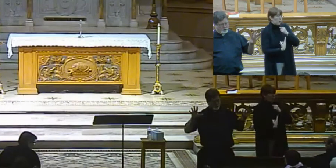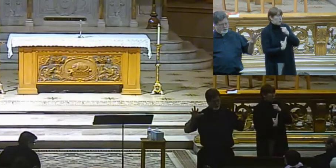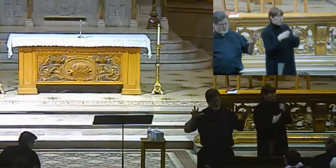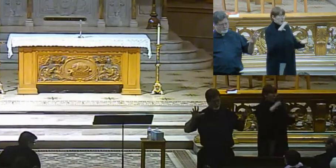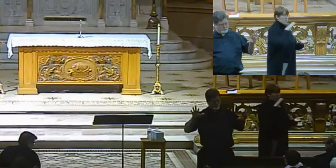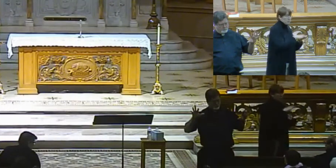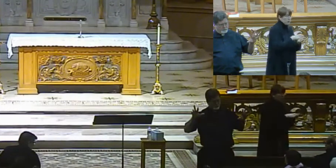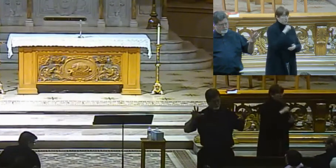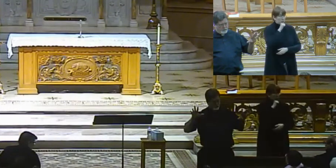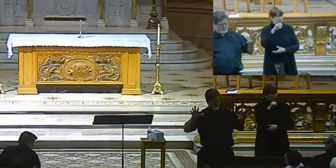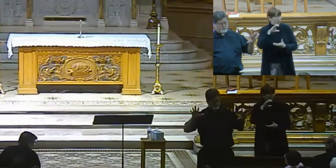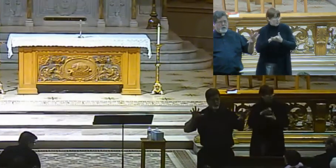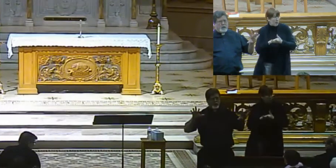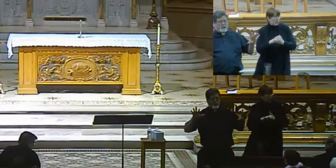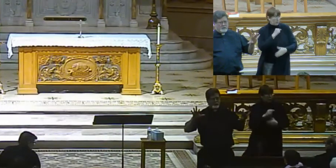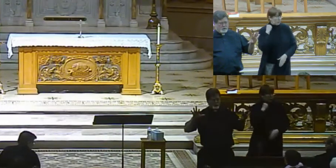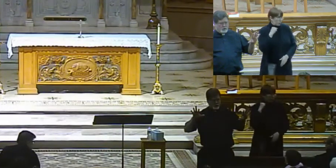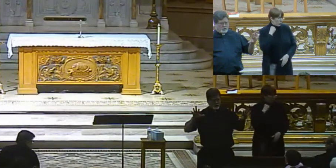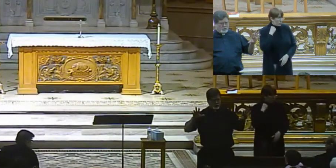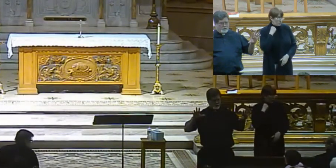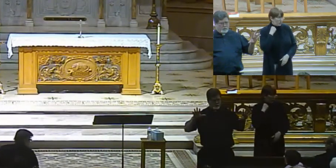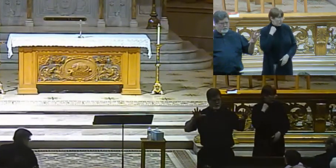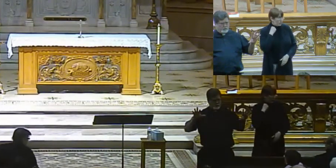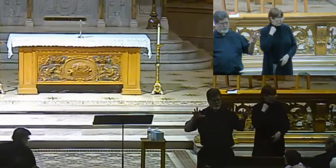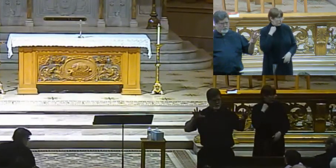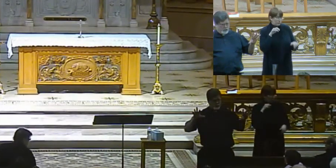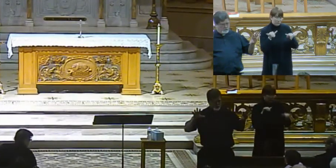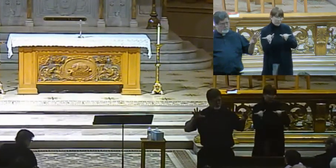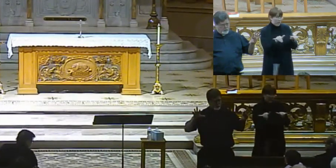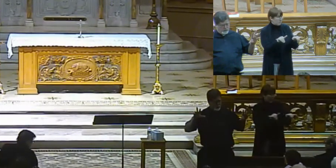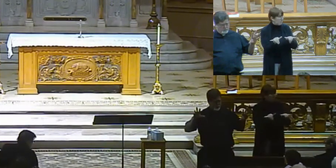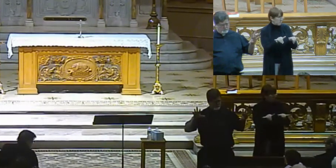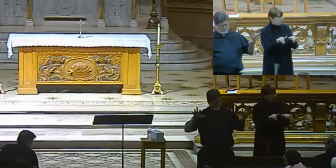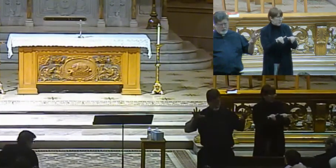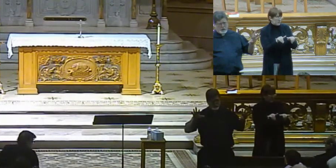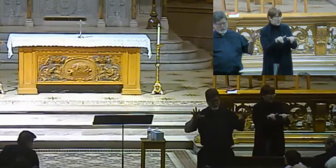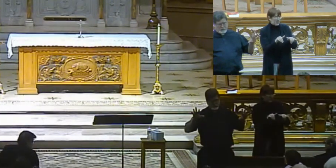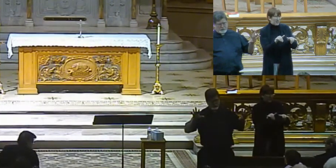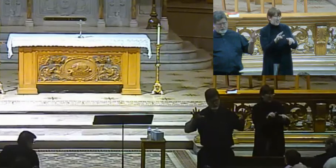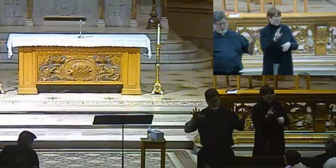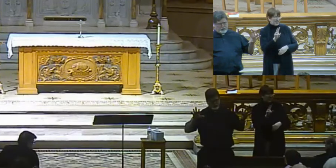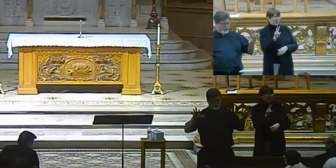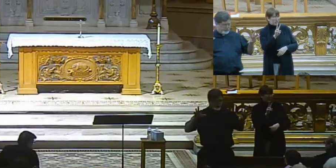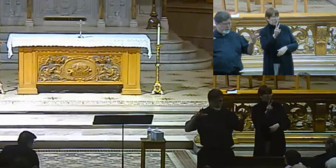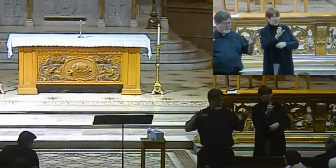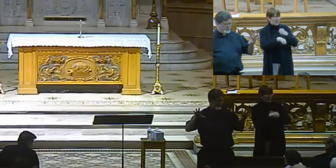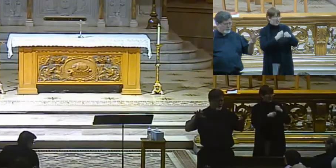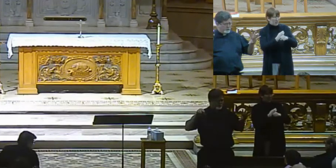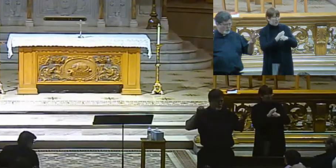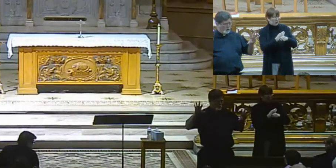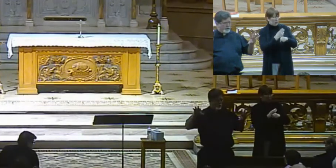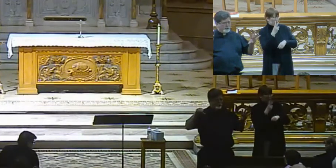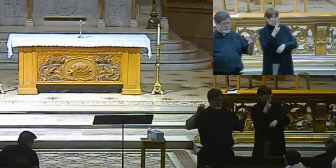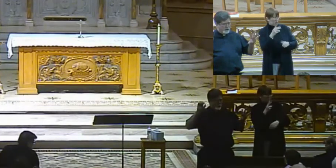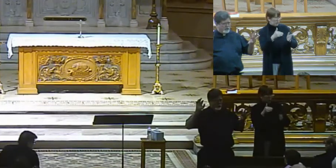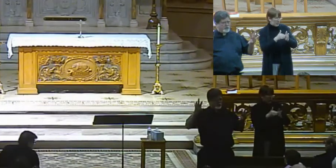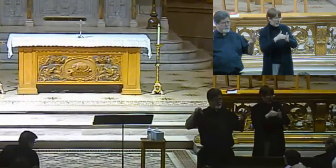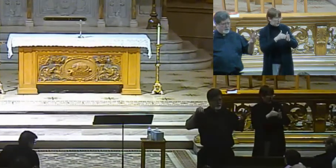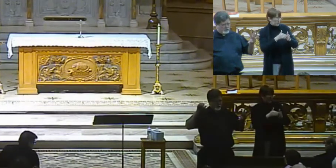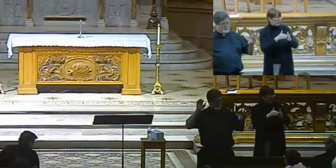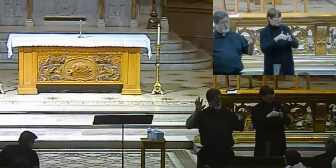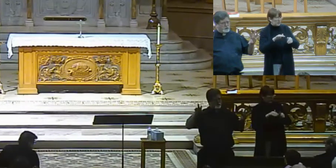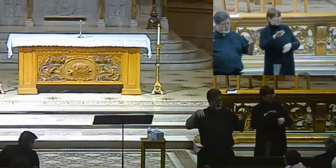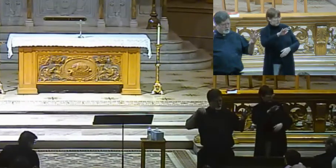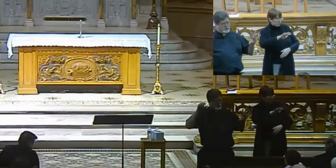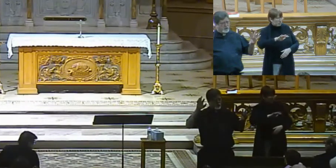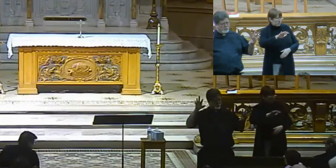coexisted. All right? It was in the early part of the second millennium that the Church, and at that point, it